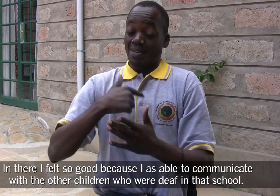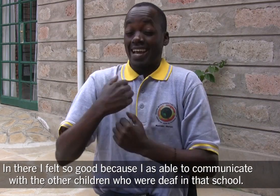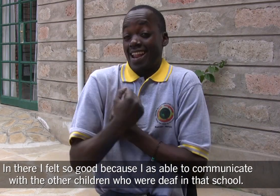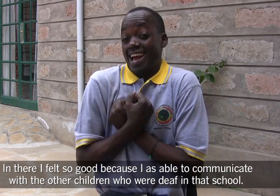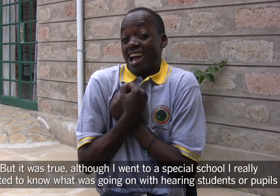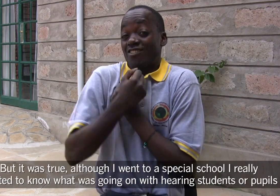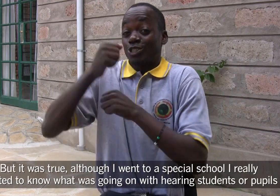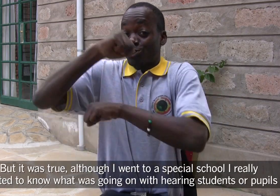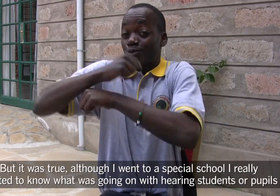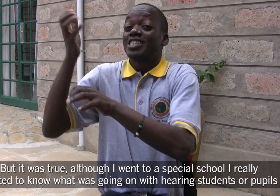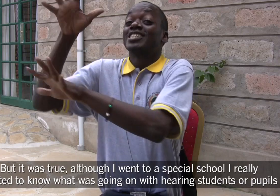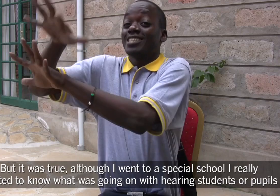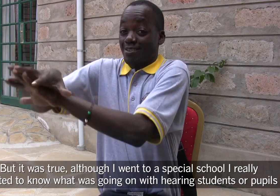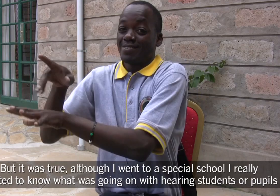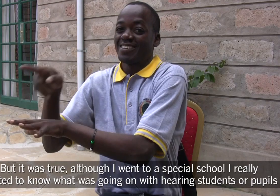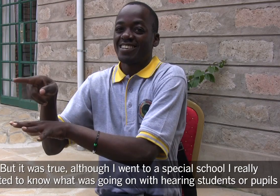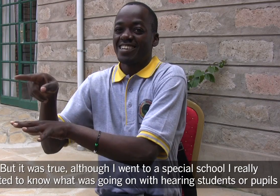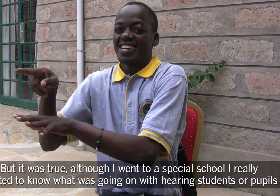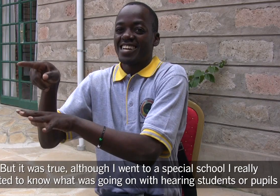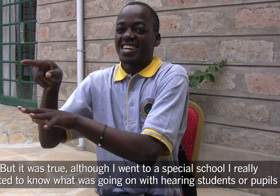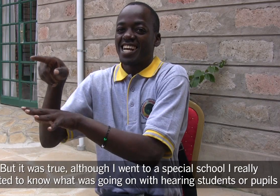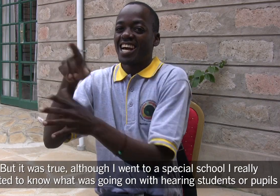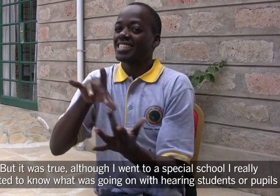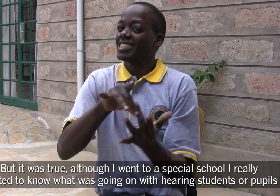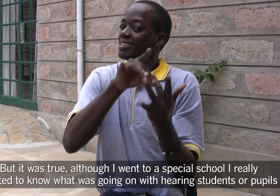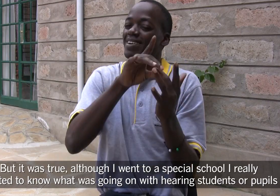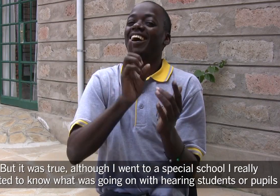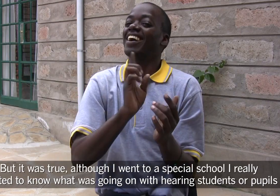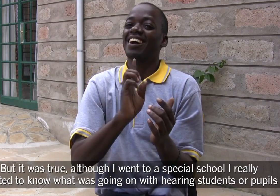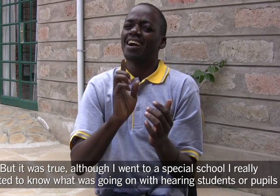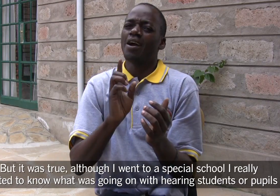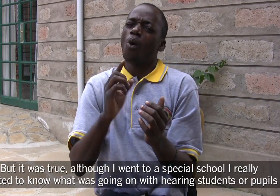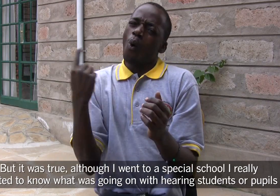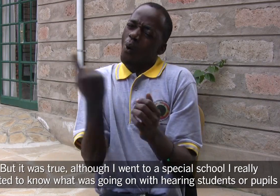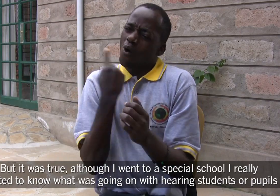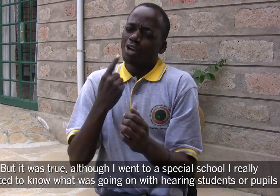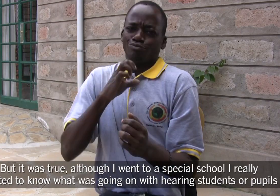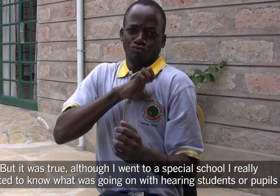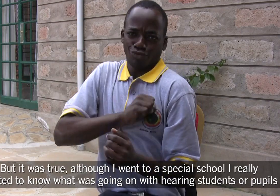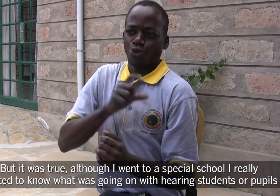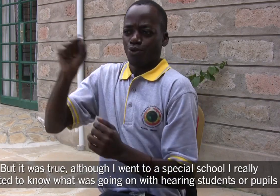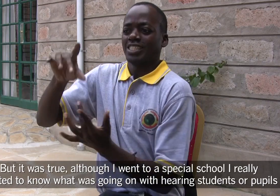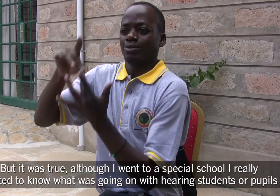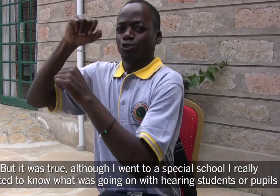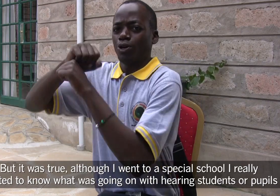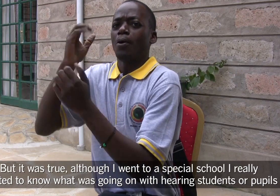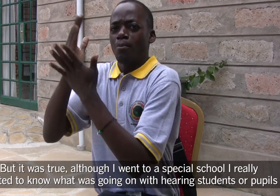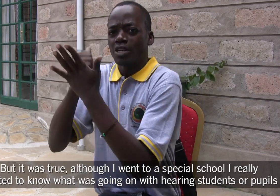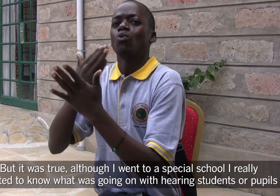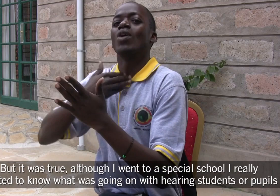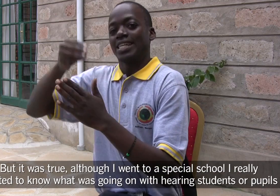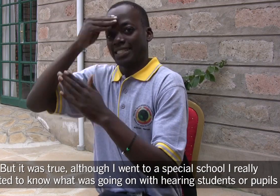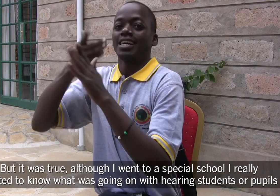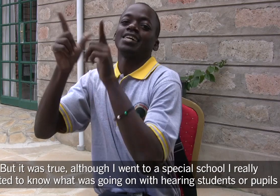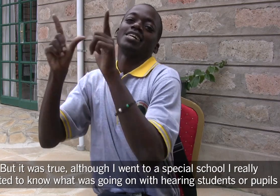But it was true that although I went to a special school, I really wanted to know what was going on with hearing